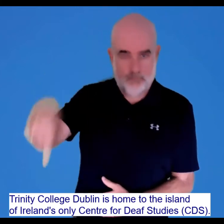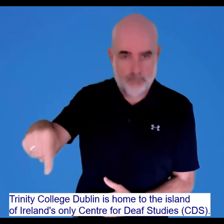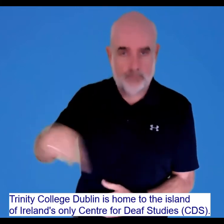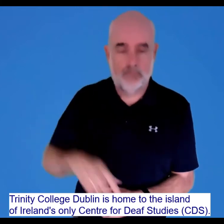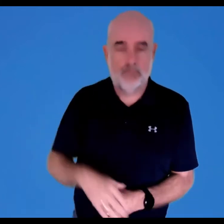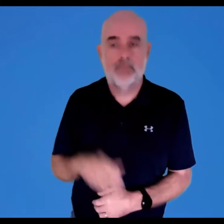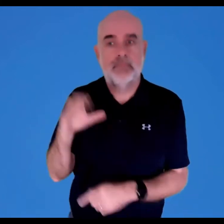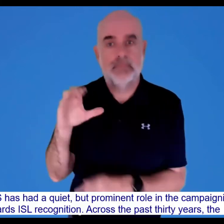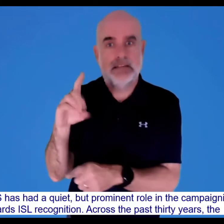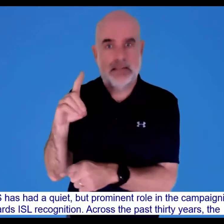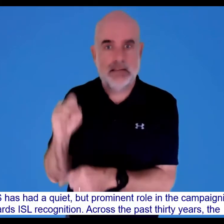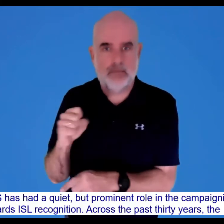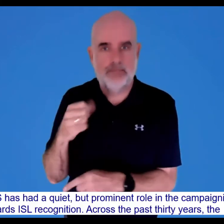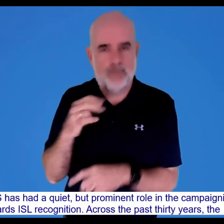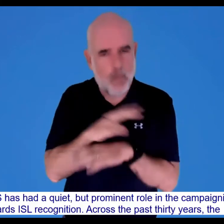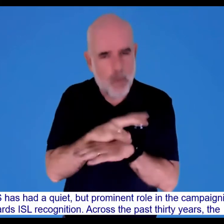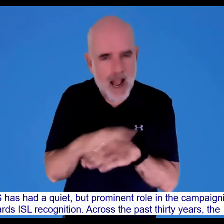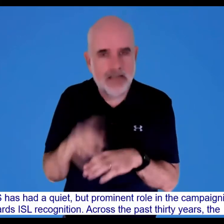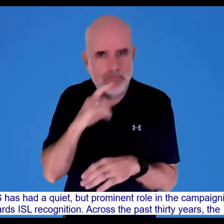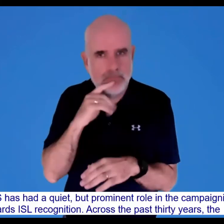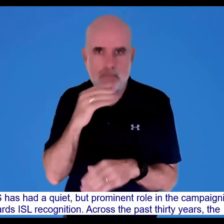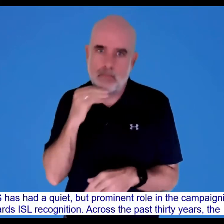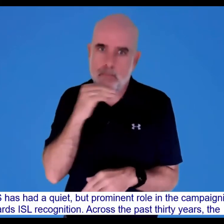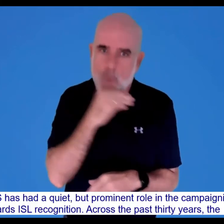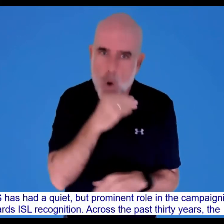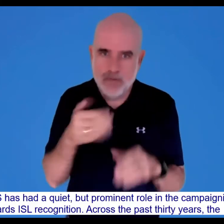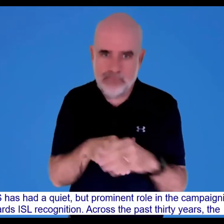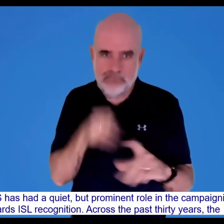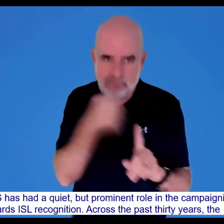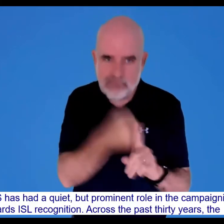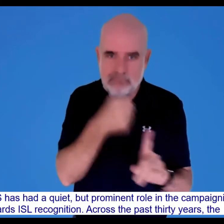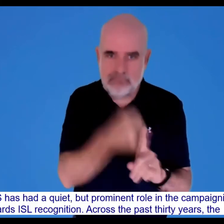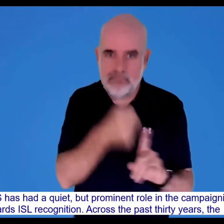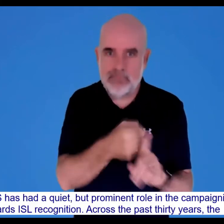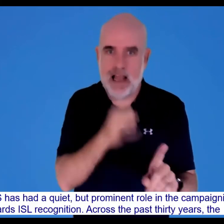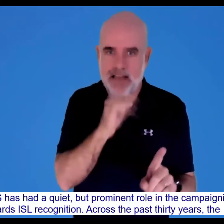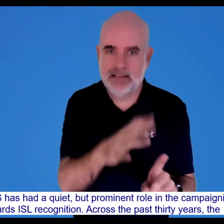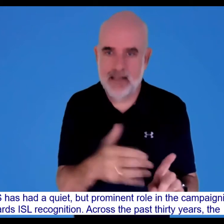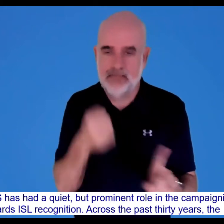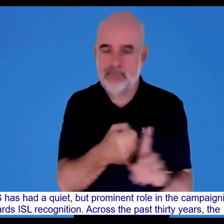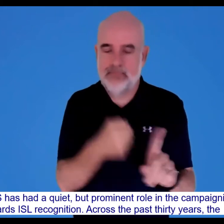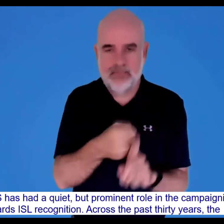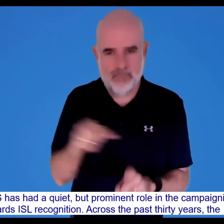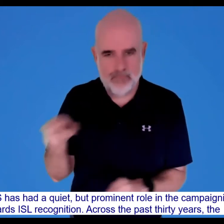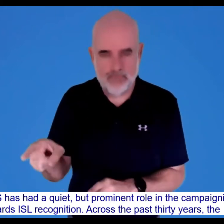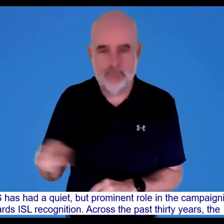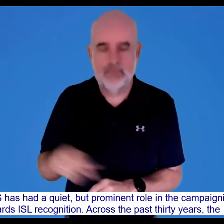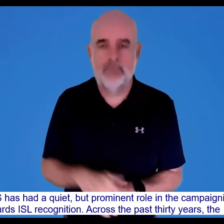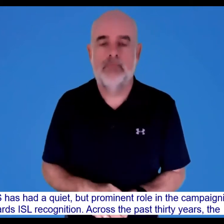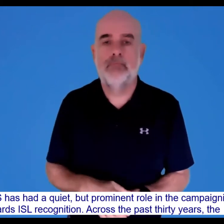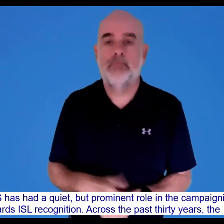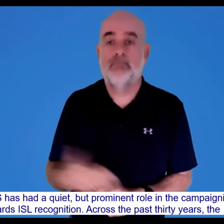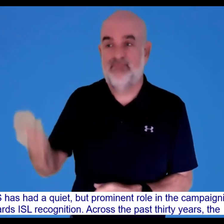and has had a quiet but prominent role in the campaigning towards ISL recognition.